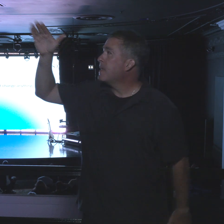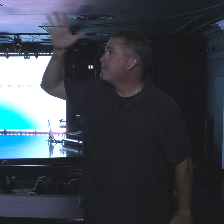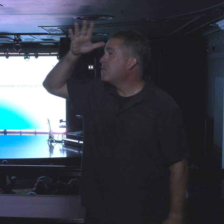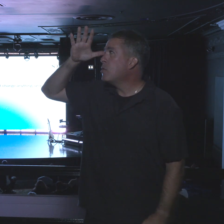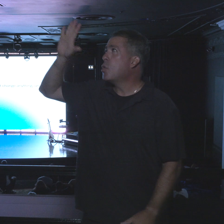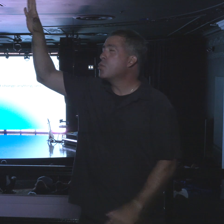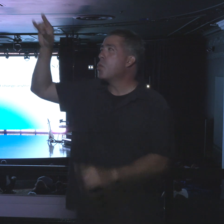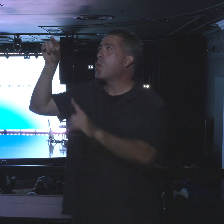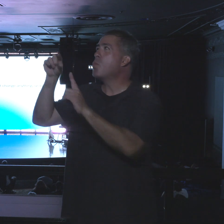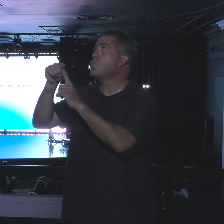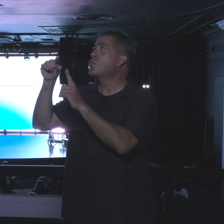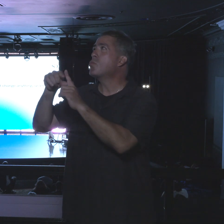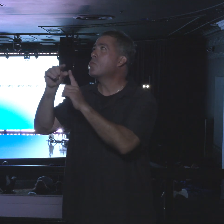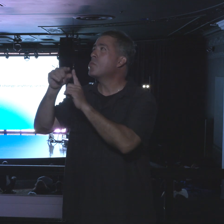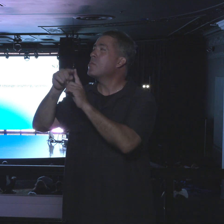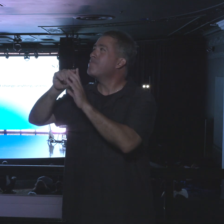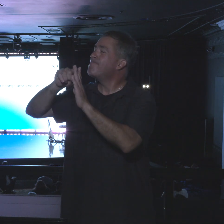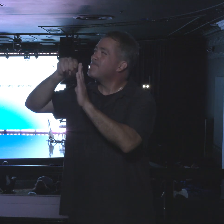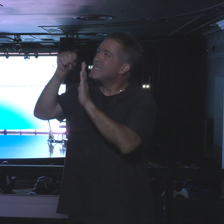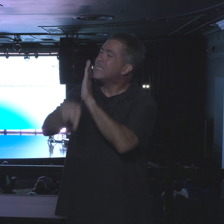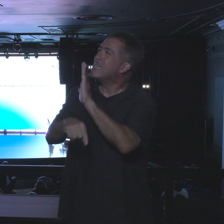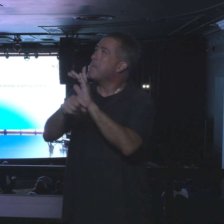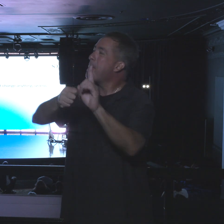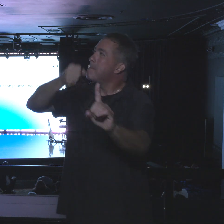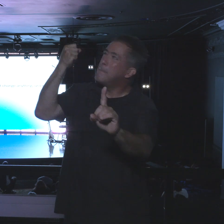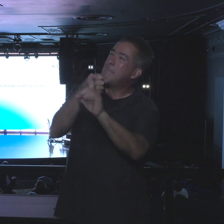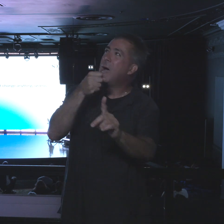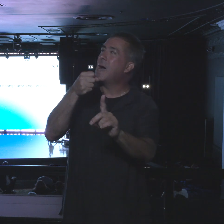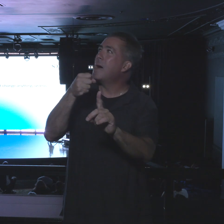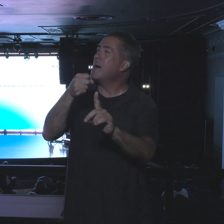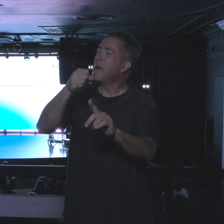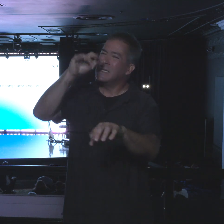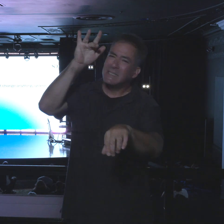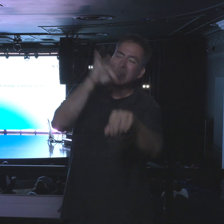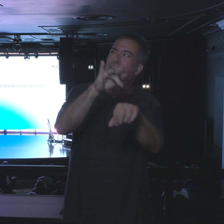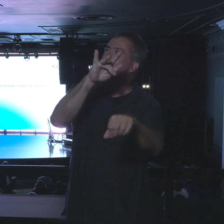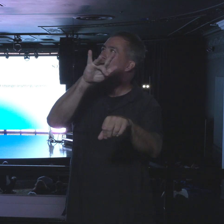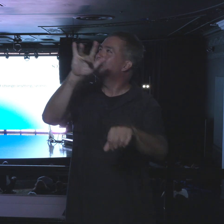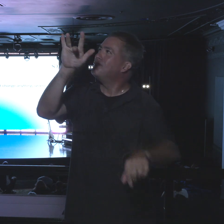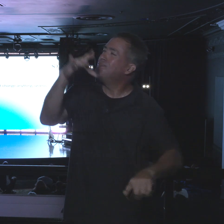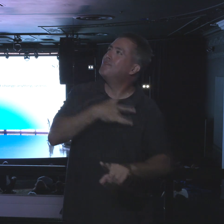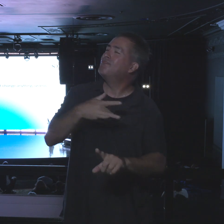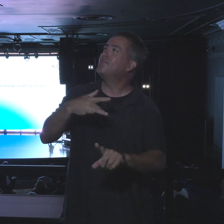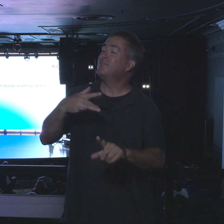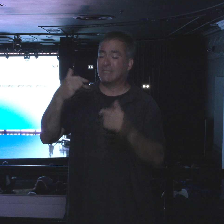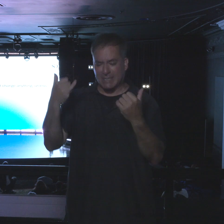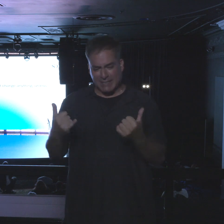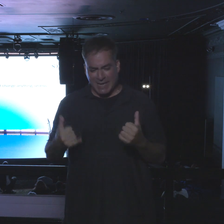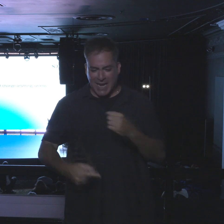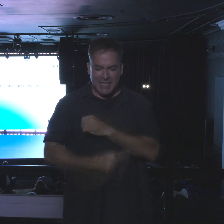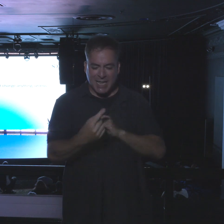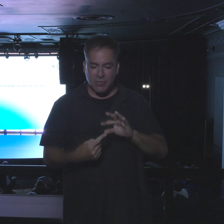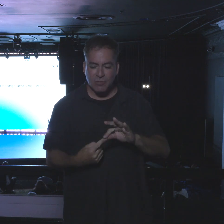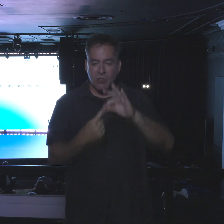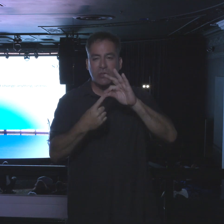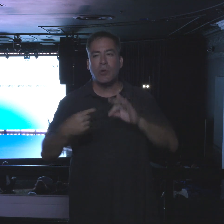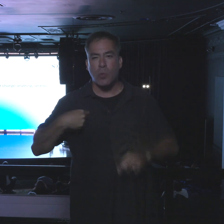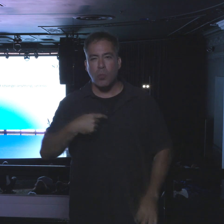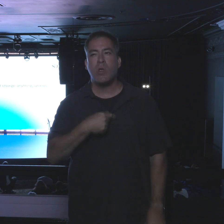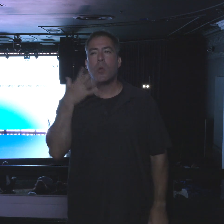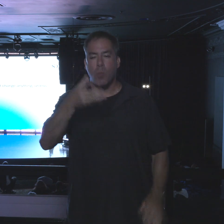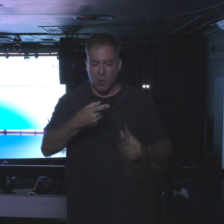God penetrate, penetrate. Let this day be the day where we would